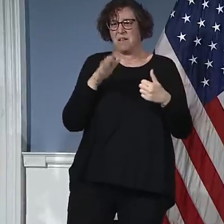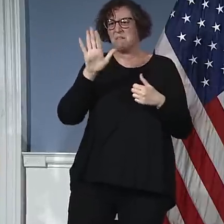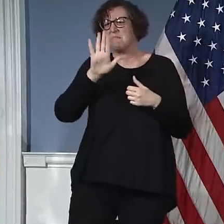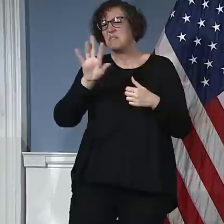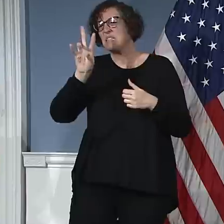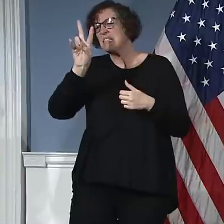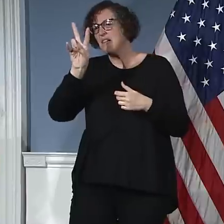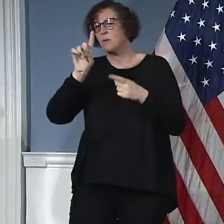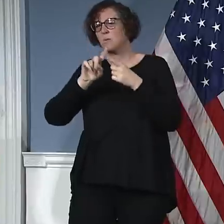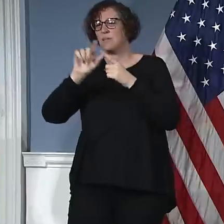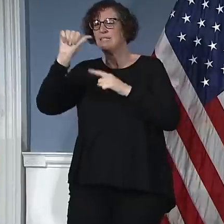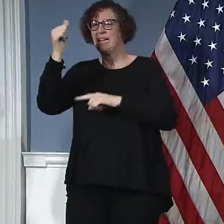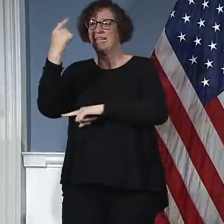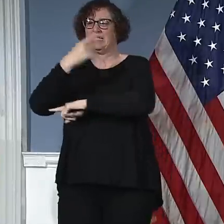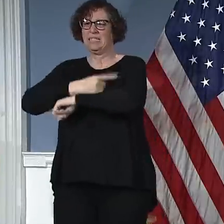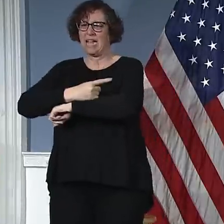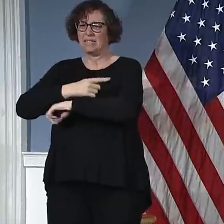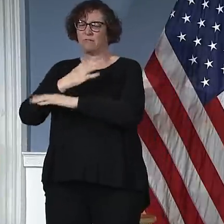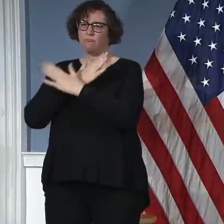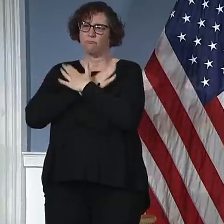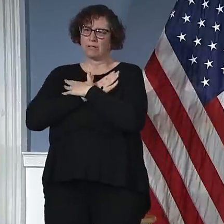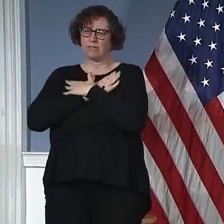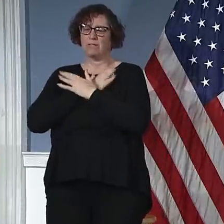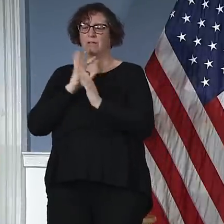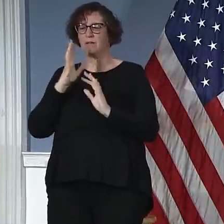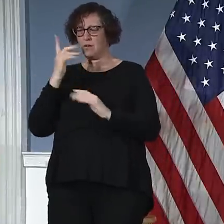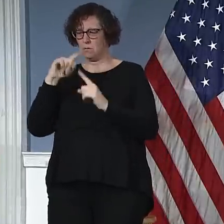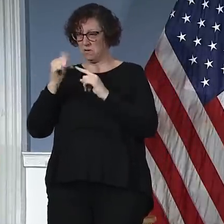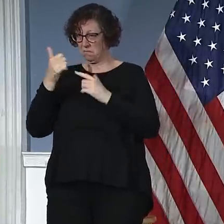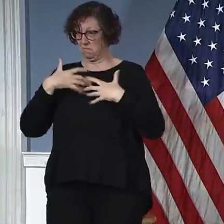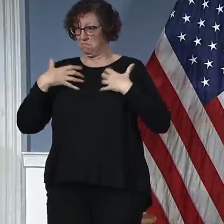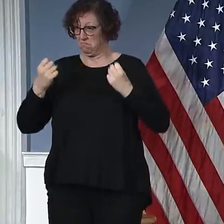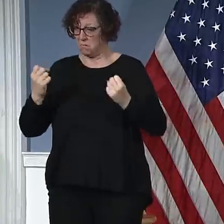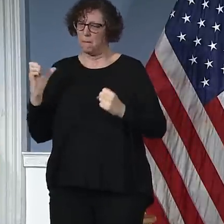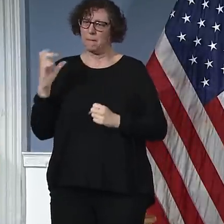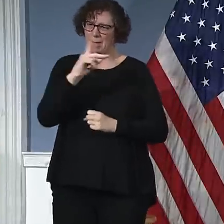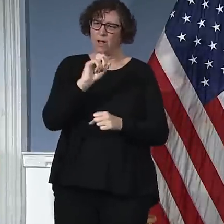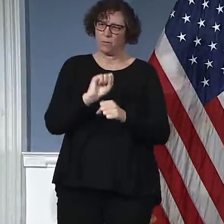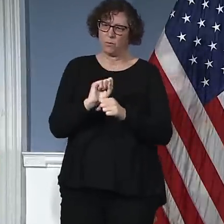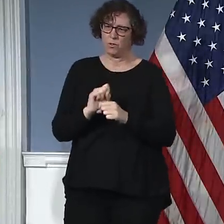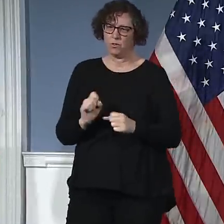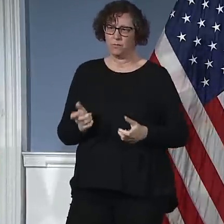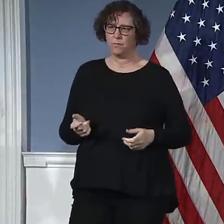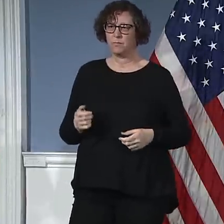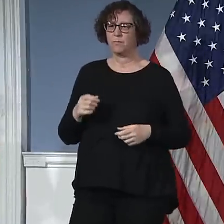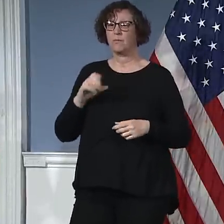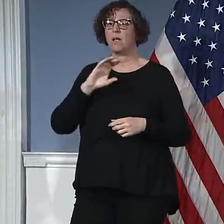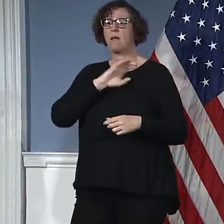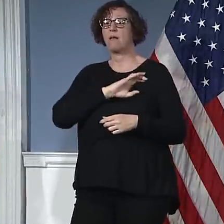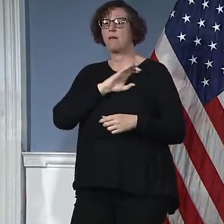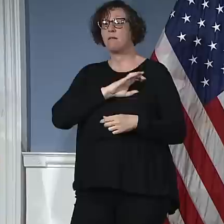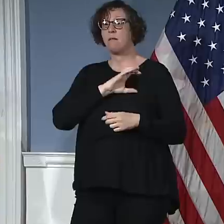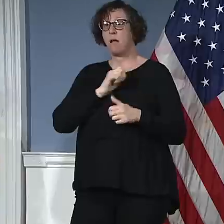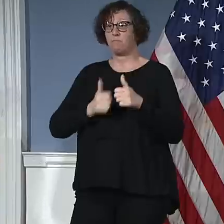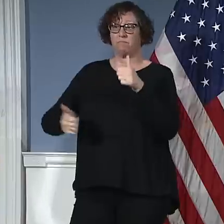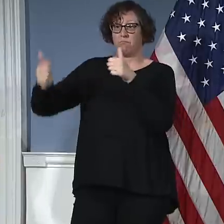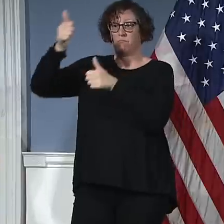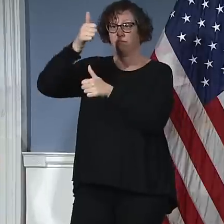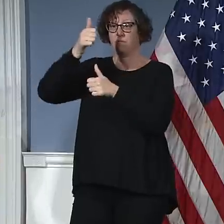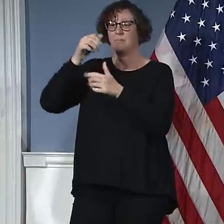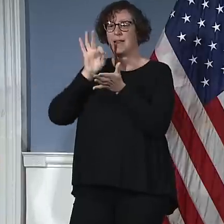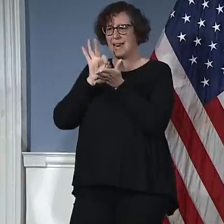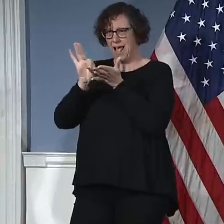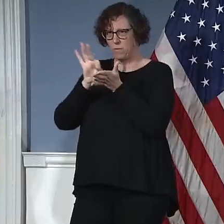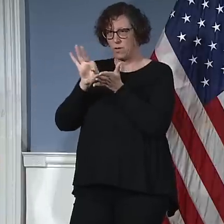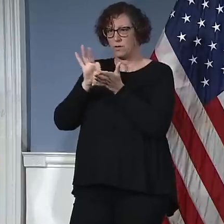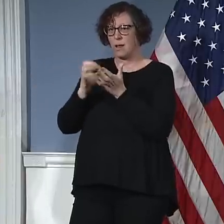Shea and I have talked about keeping track of who comes back on duty after they have been out. And that number will start to grow